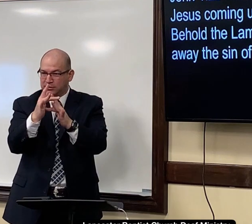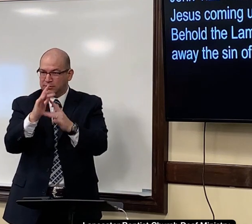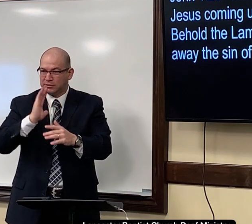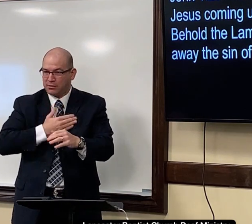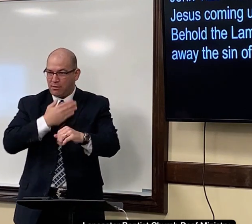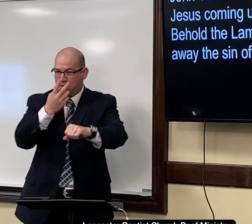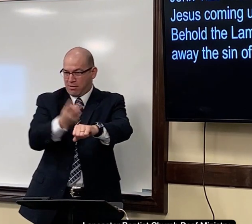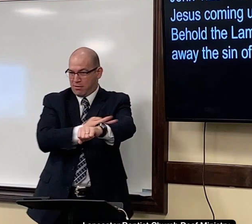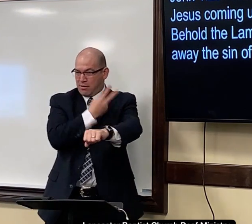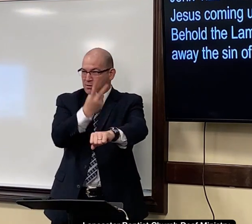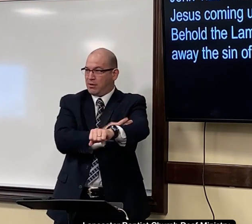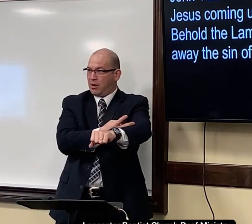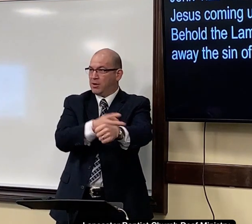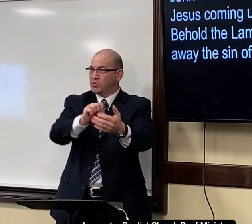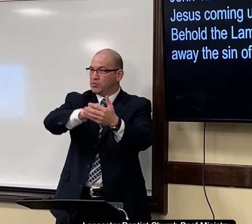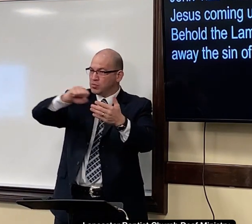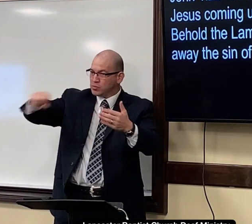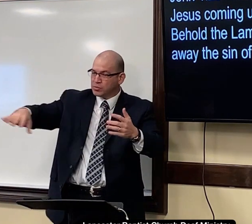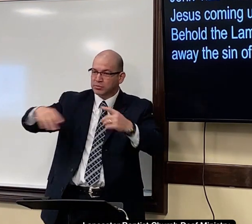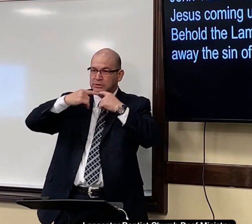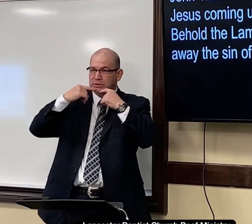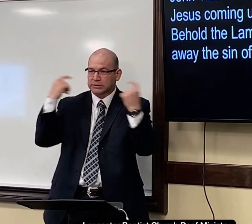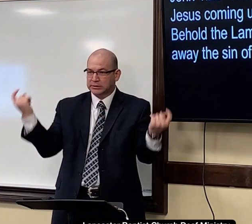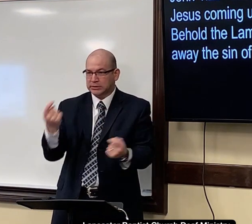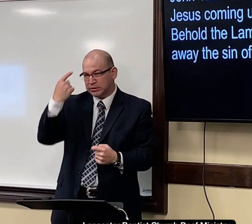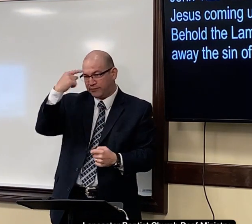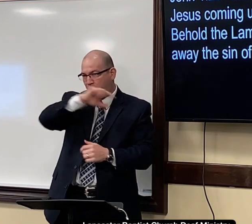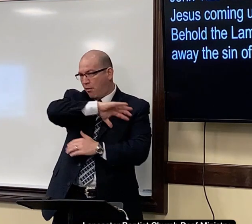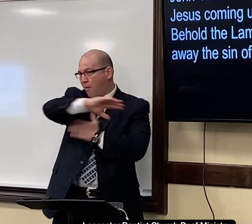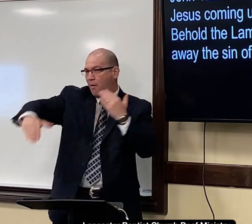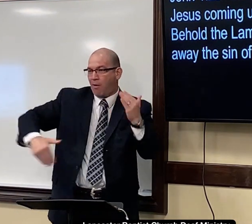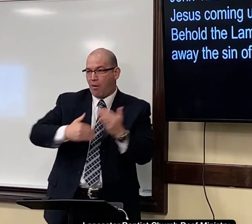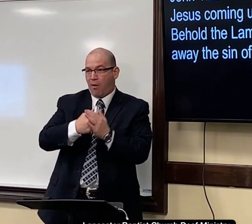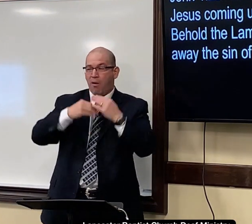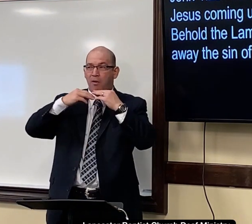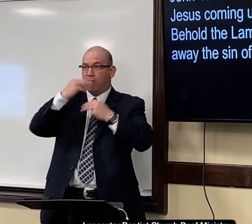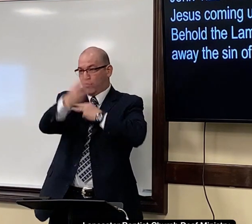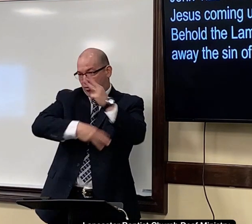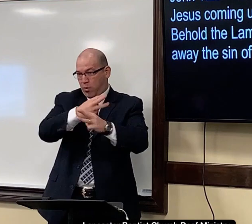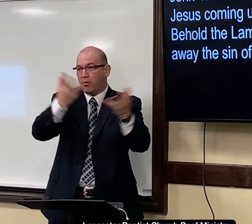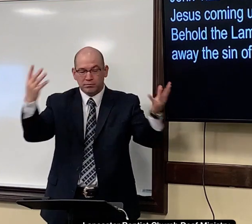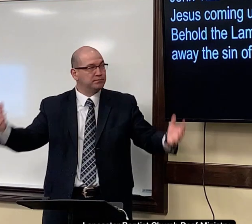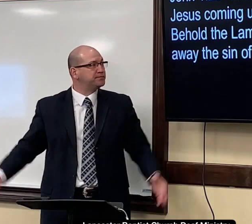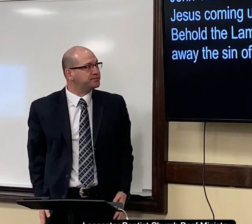jesus is our lamb he removes our sin from all the world